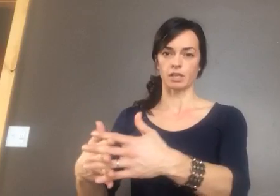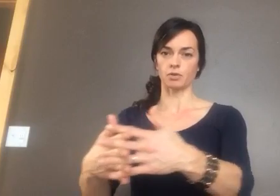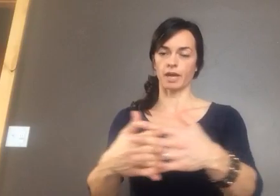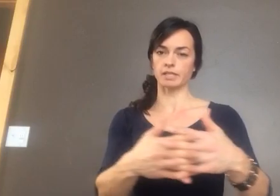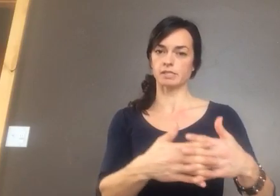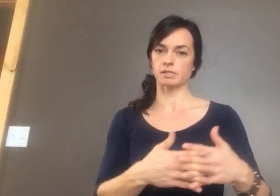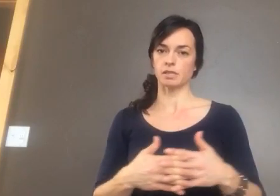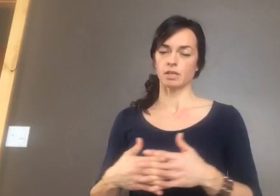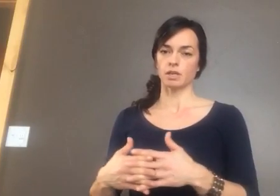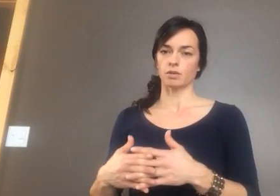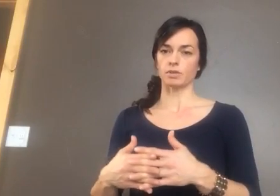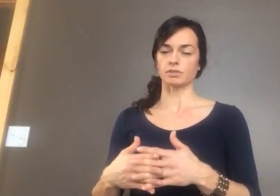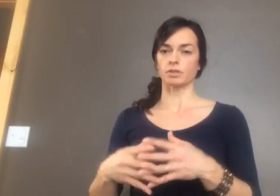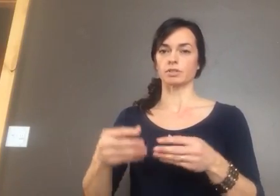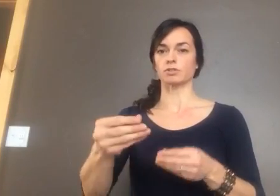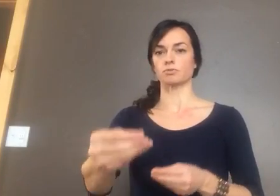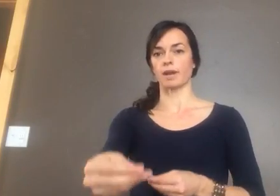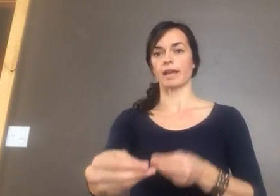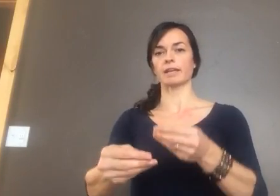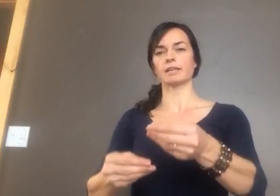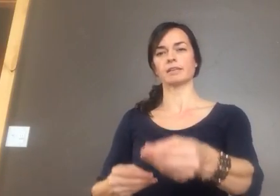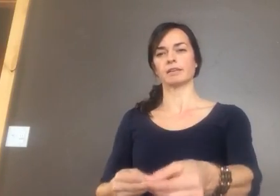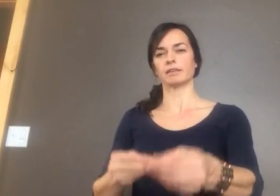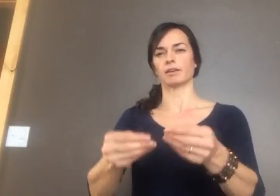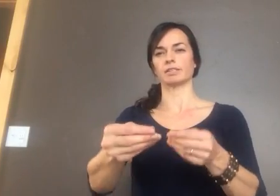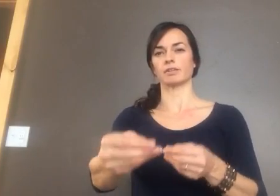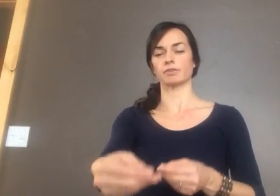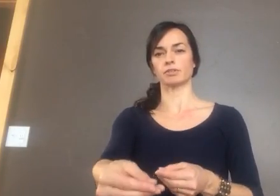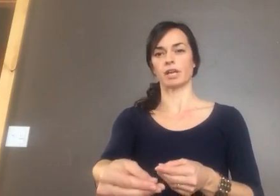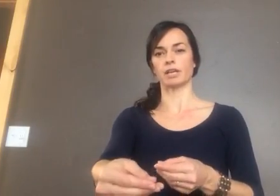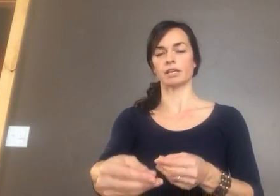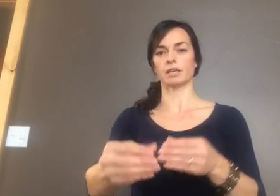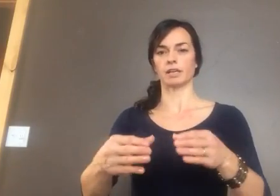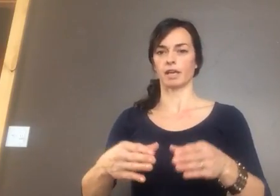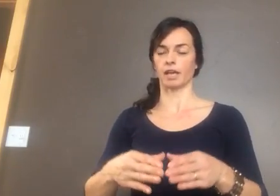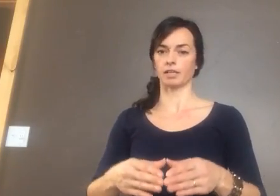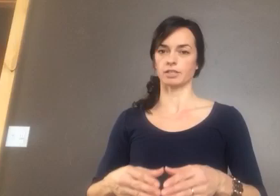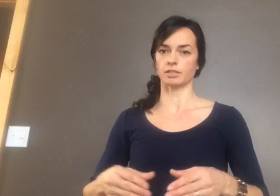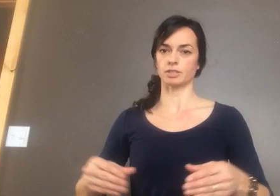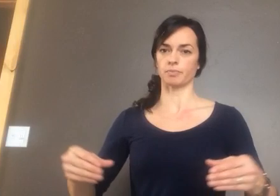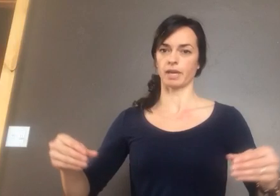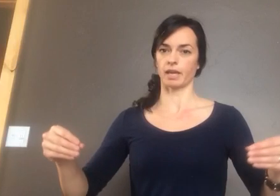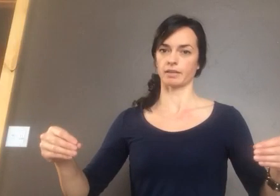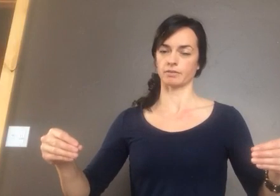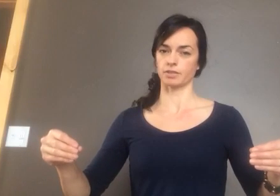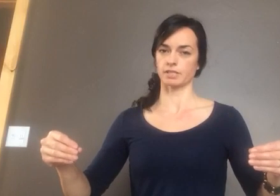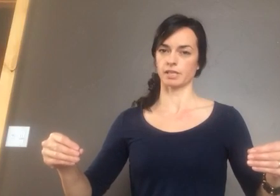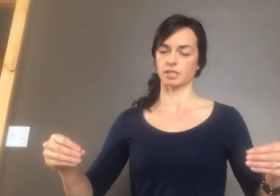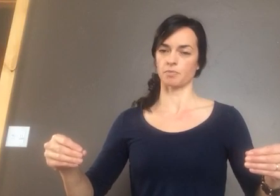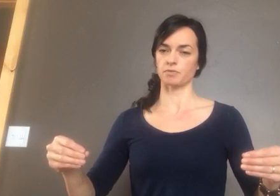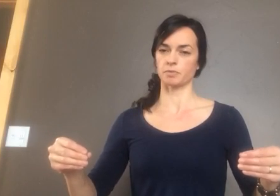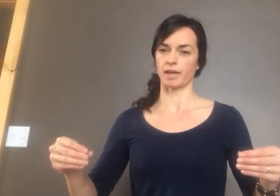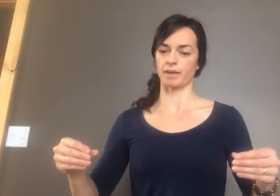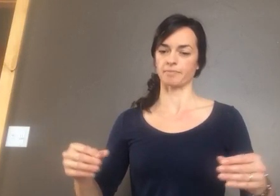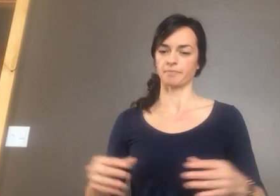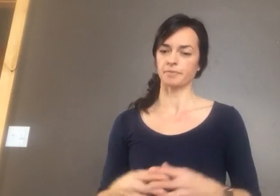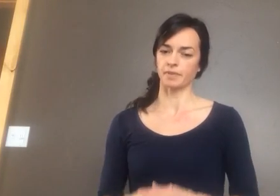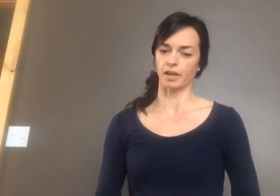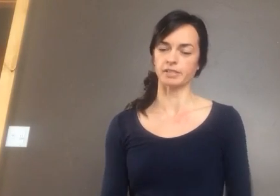The U.S. Restores Trade, our sign for trading, and Japan. Trace that shape of Japan. All